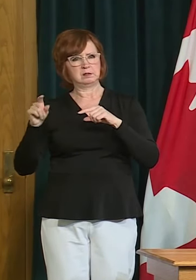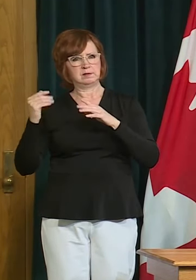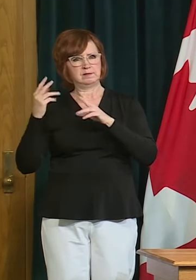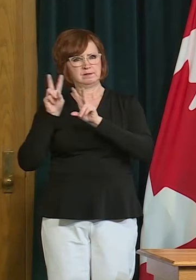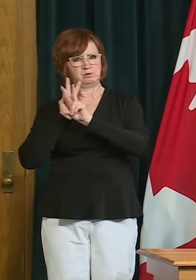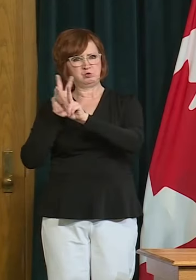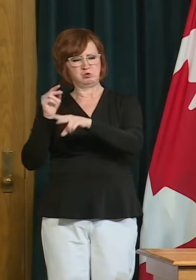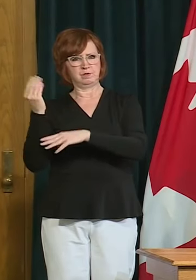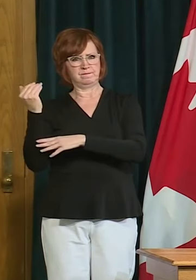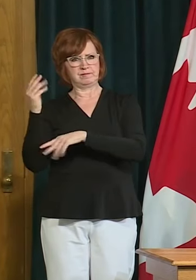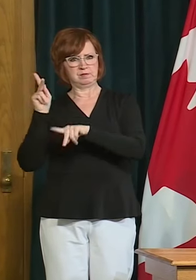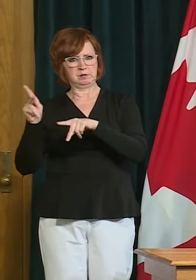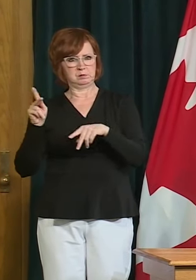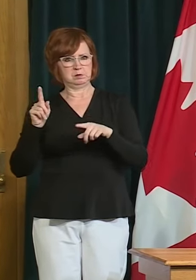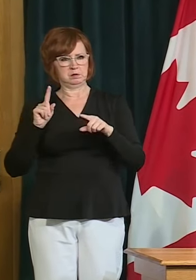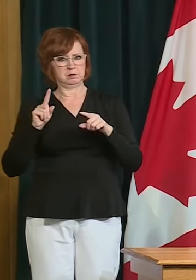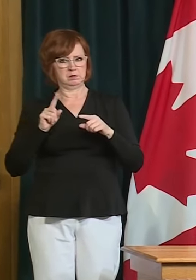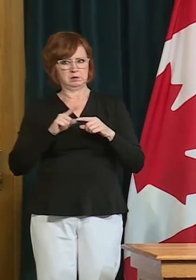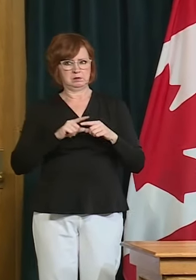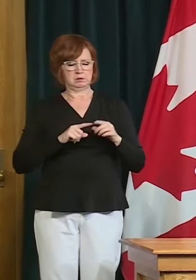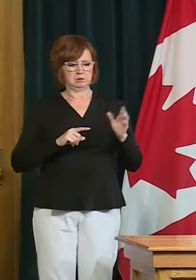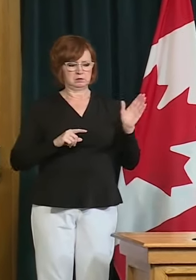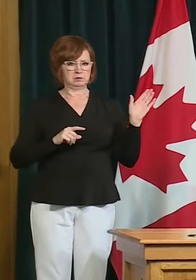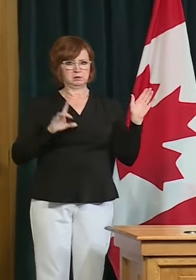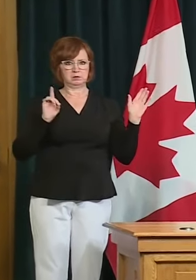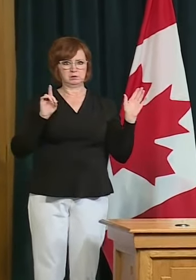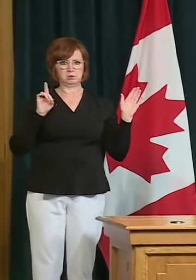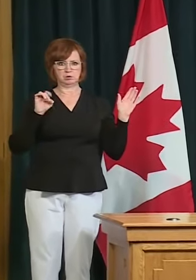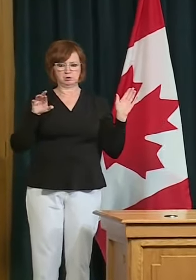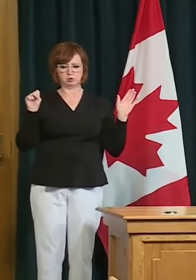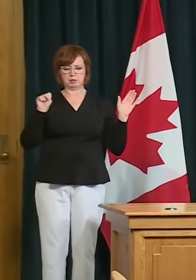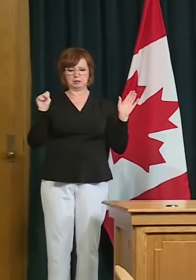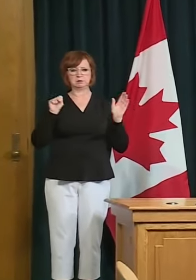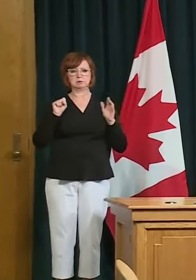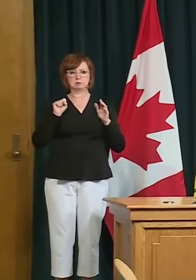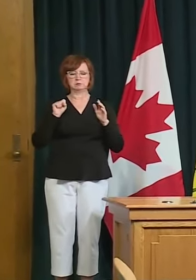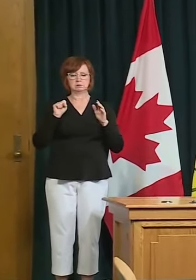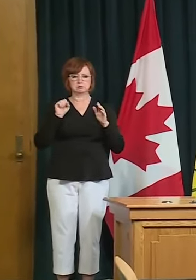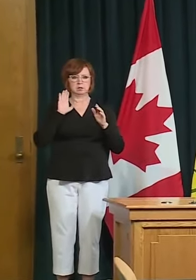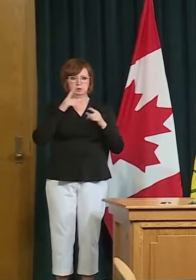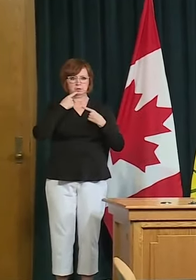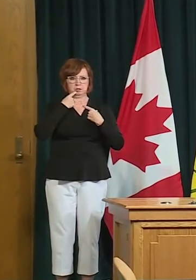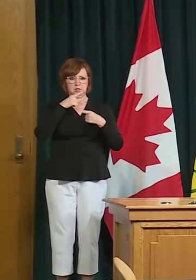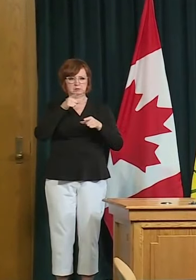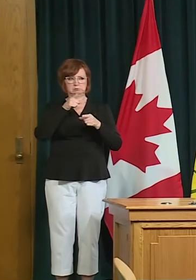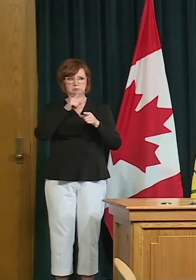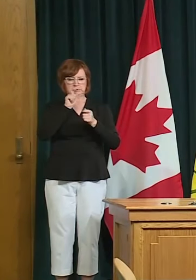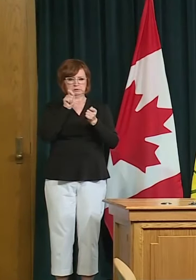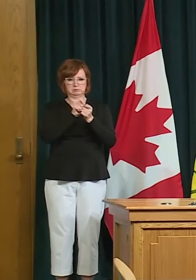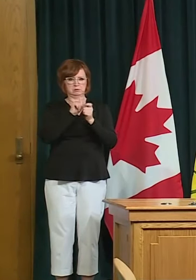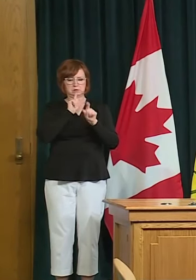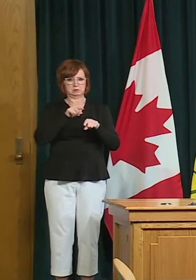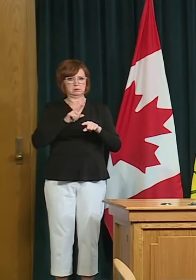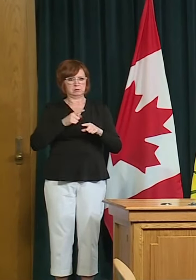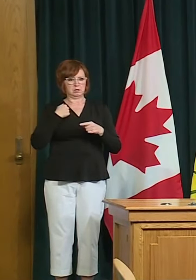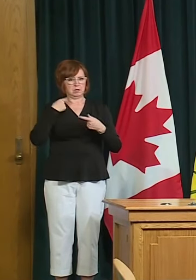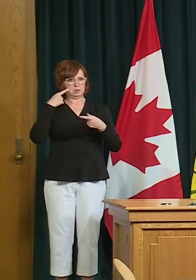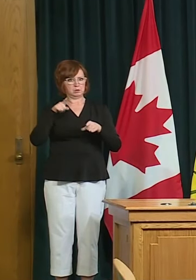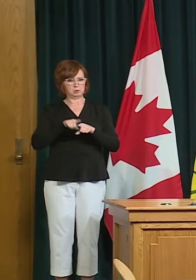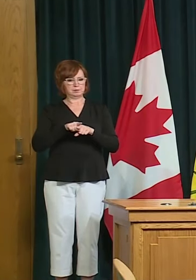so we can get some specific information on that but i would agree that you can have